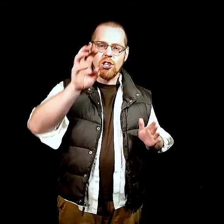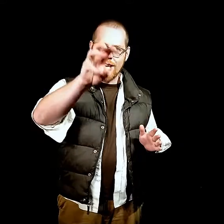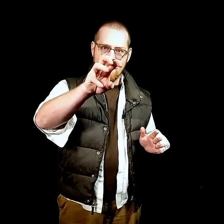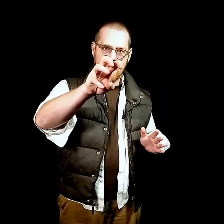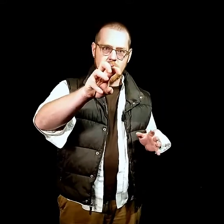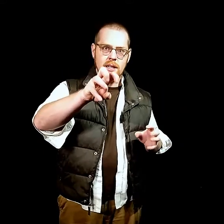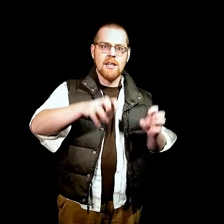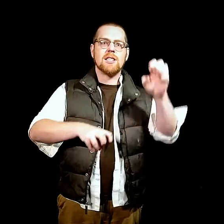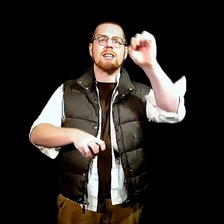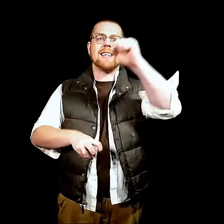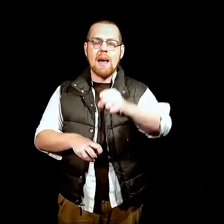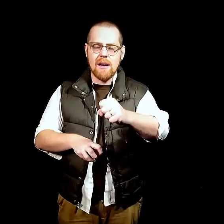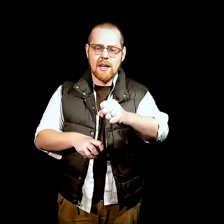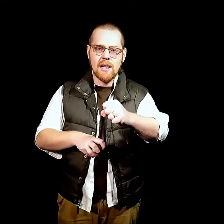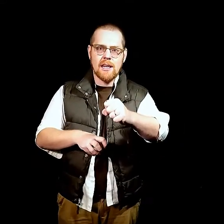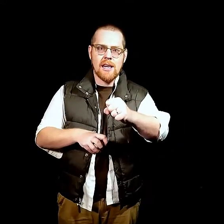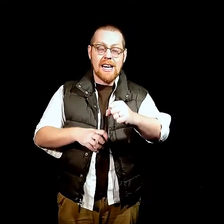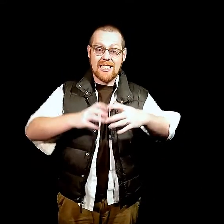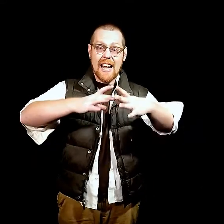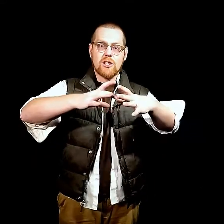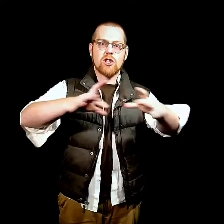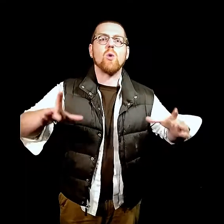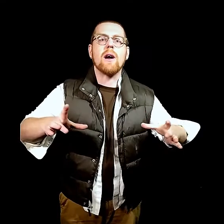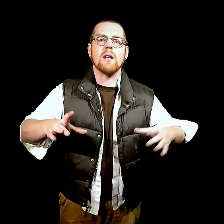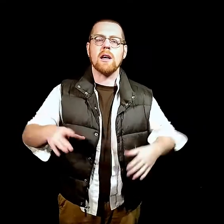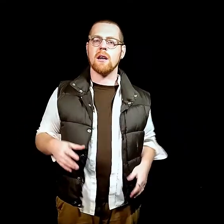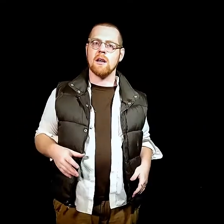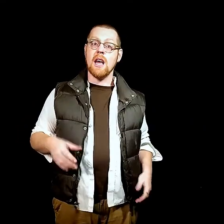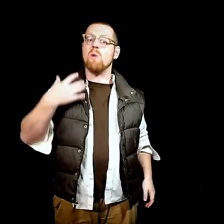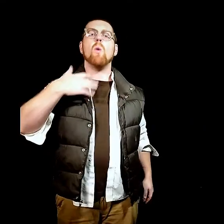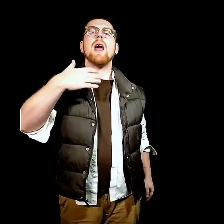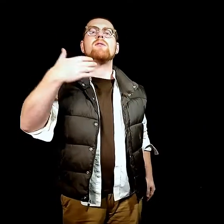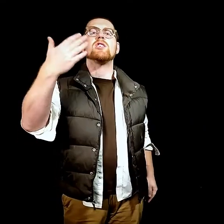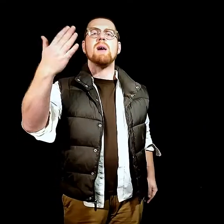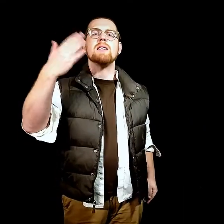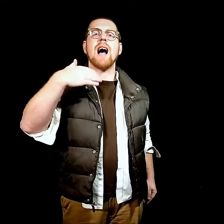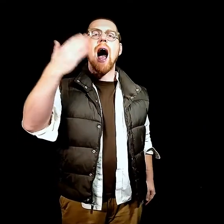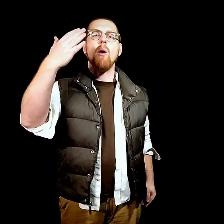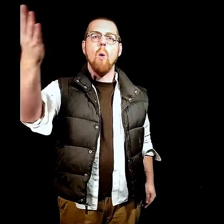name it. To claim it. And stand squarely. In whatever space I want.